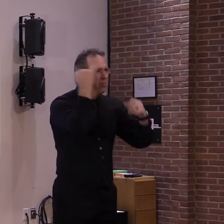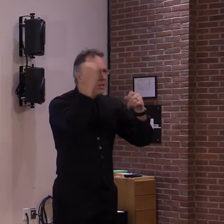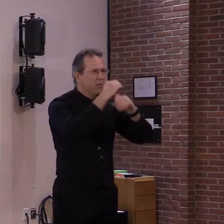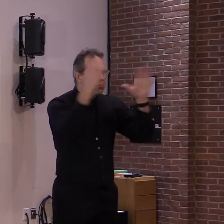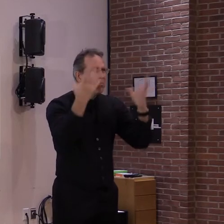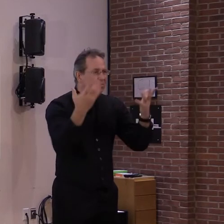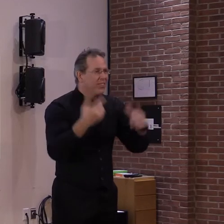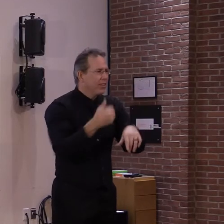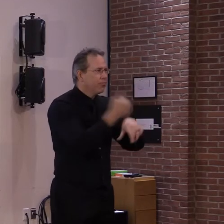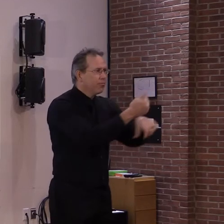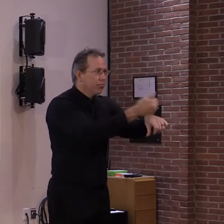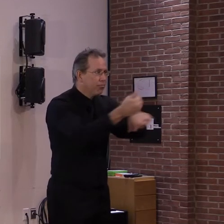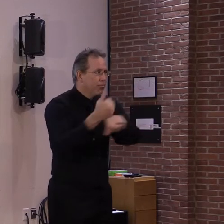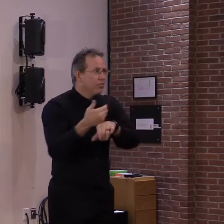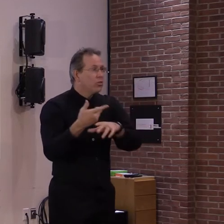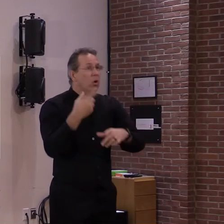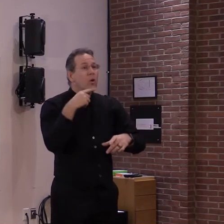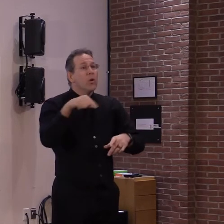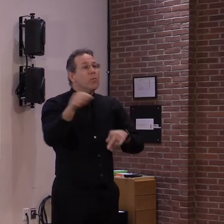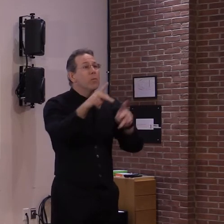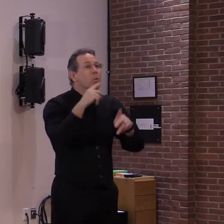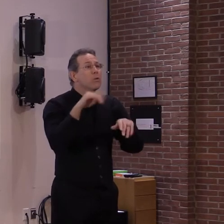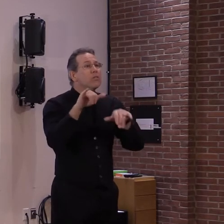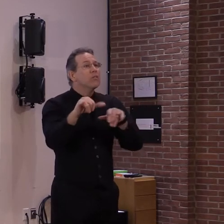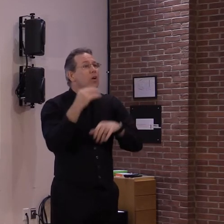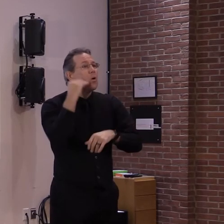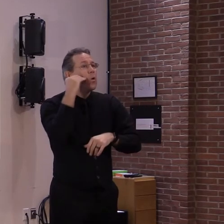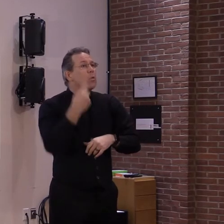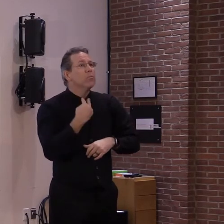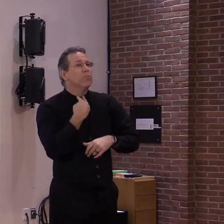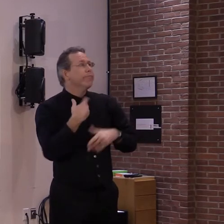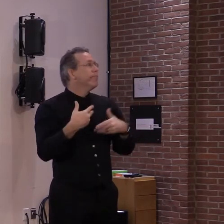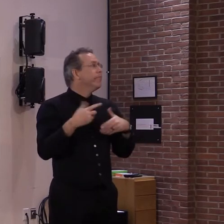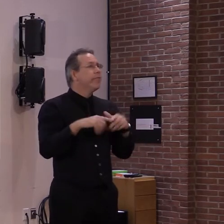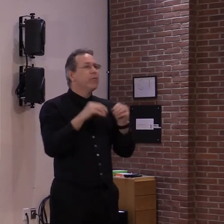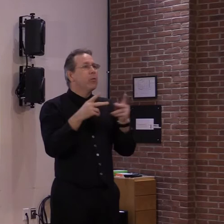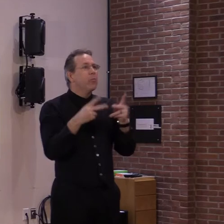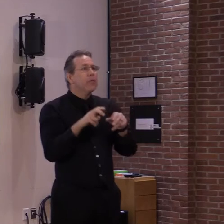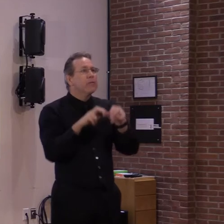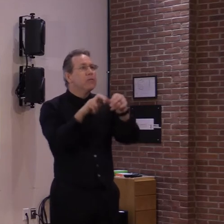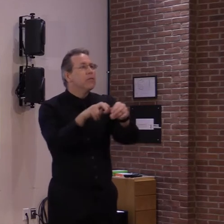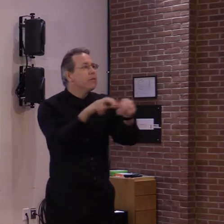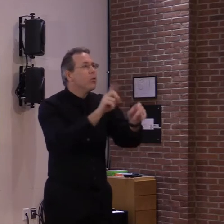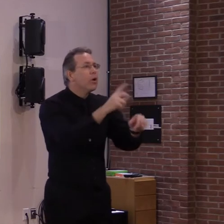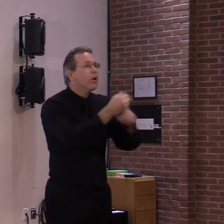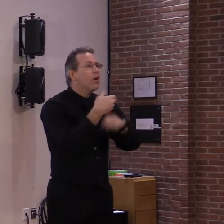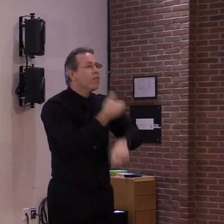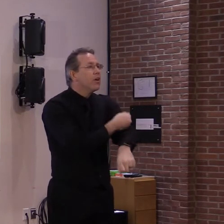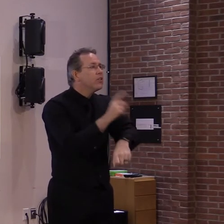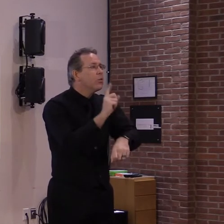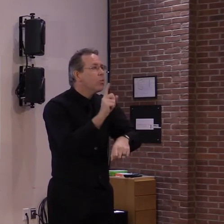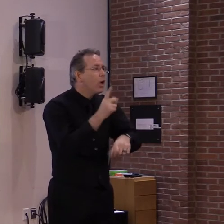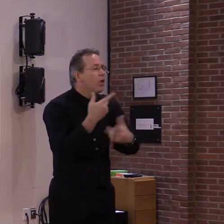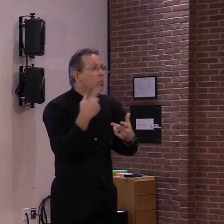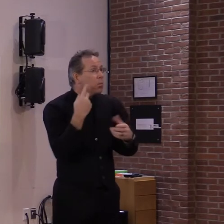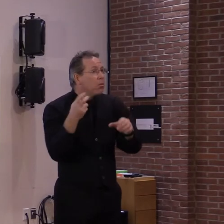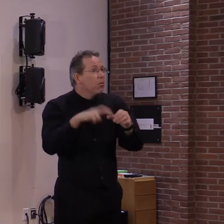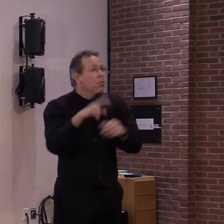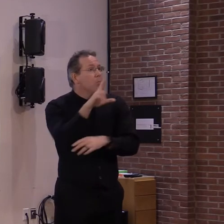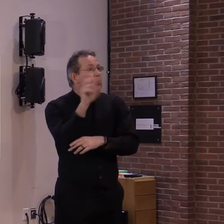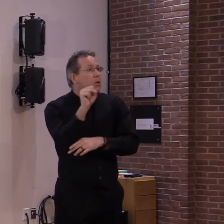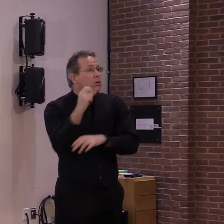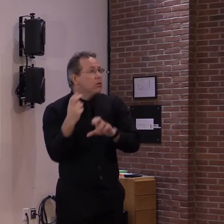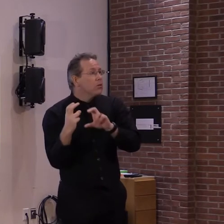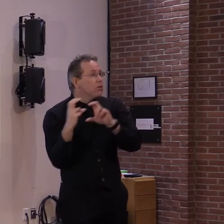will reach out through either EMS or in partnership with home health. So the